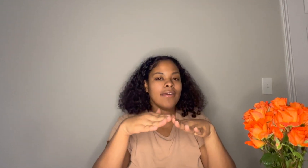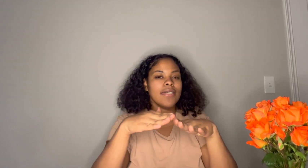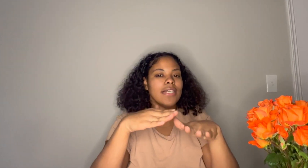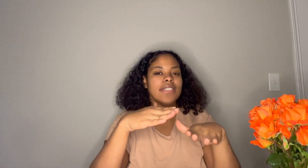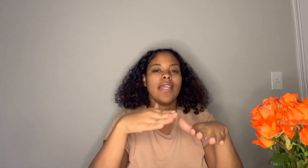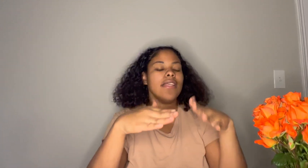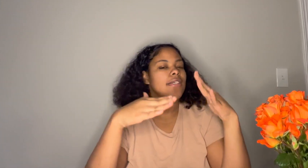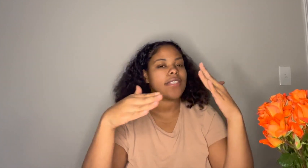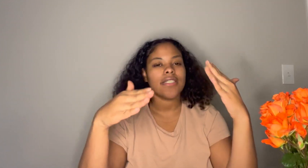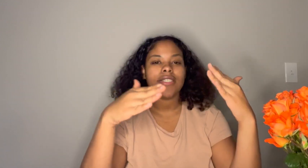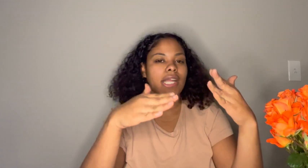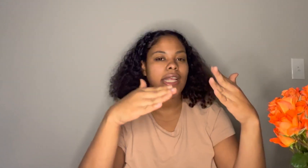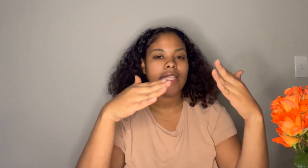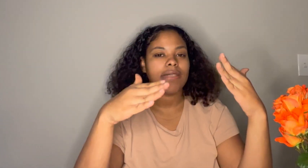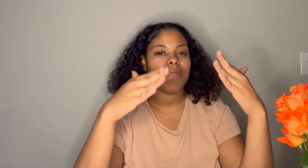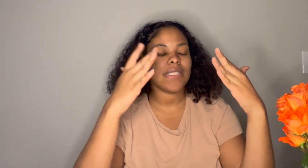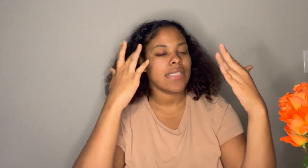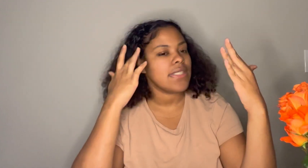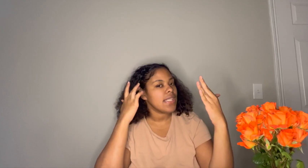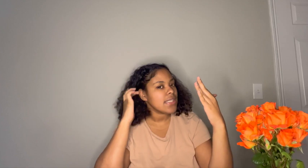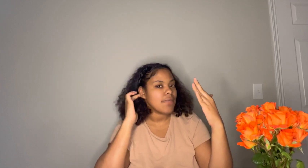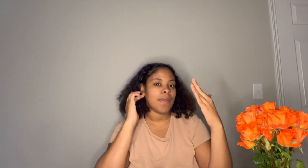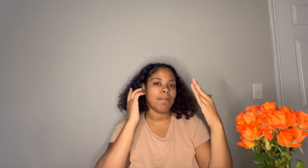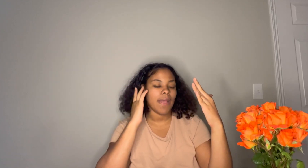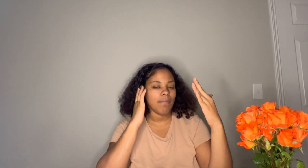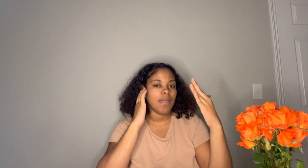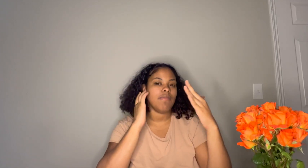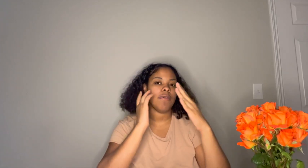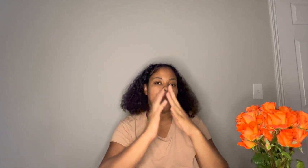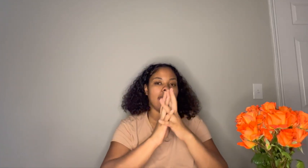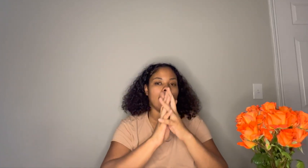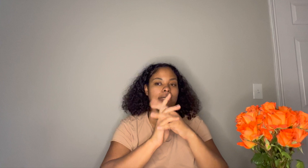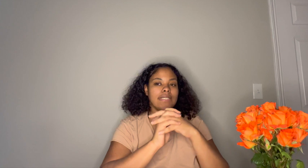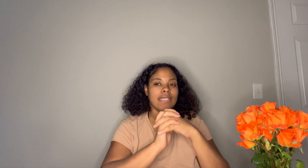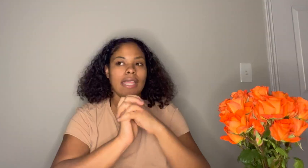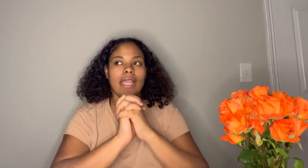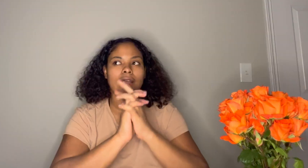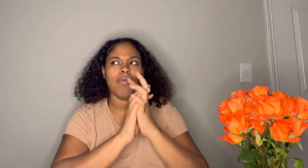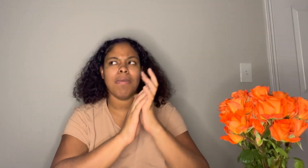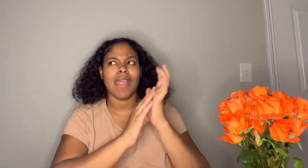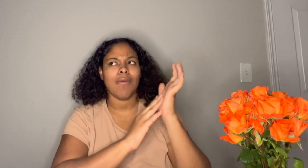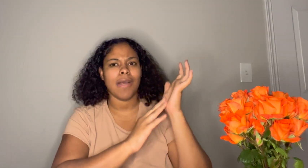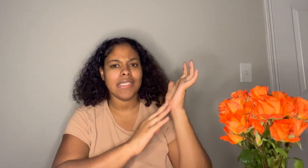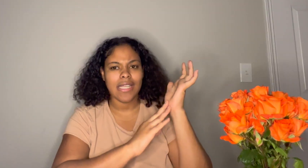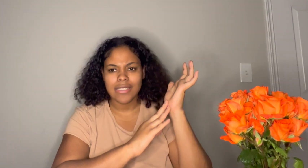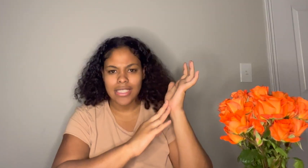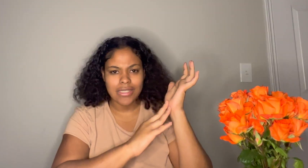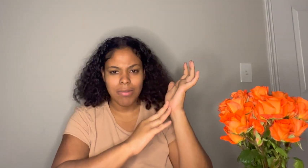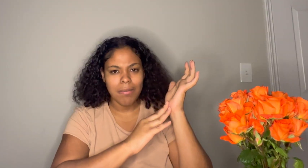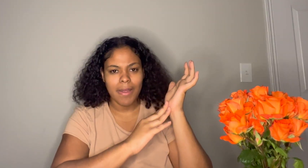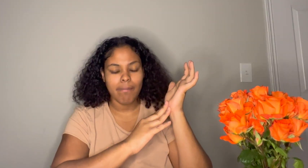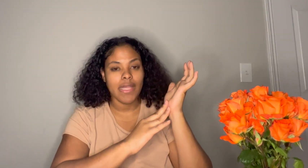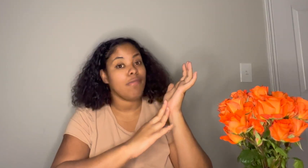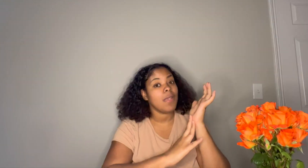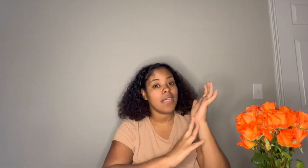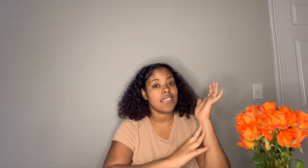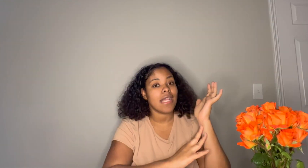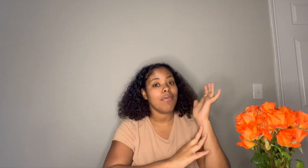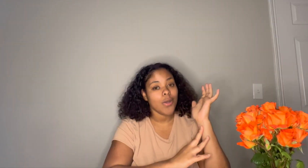cuz your girl's trying to get to business that's a big pet peeve for me honestly and y'all would be like why is that such a big pet peeve because I record